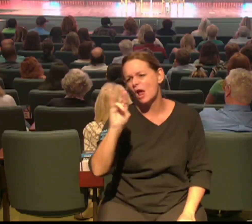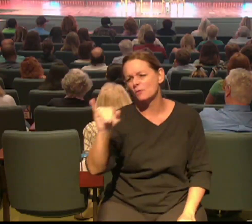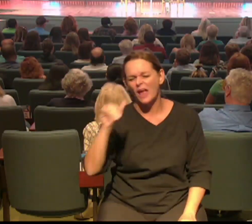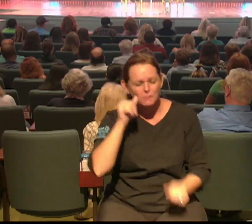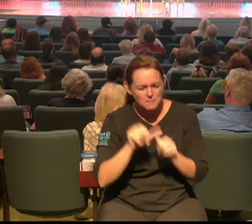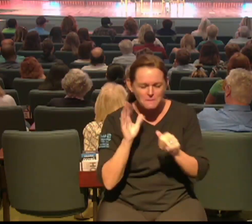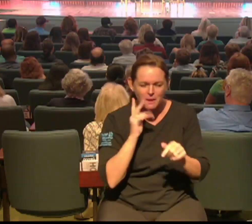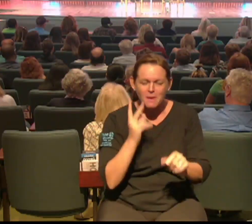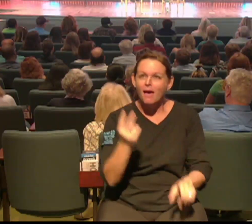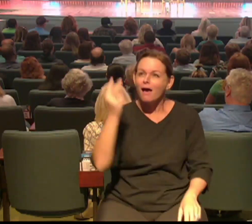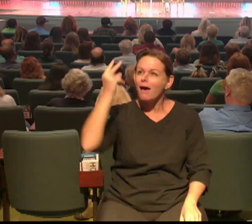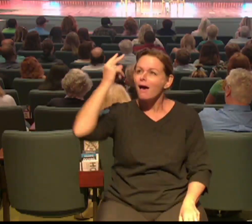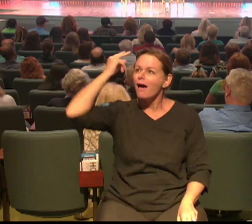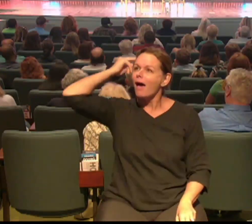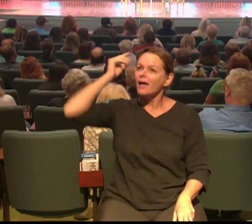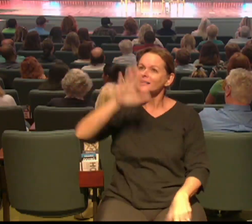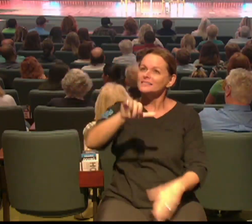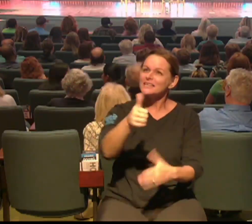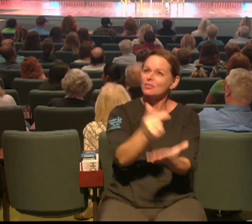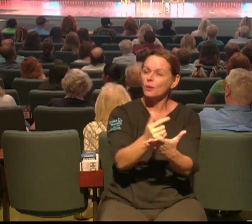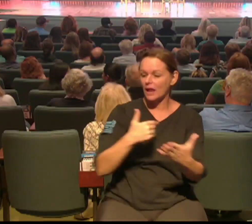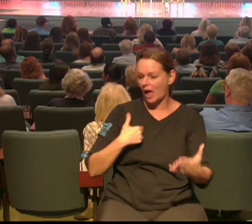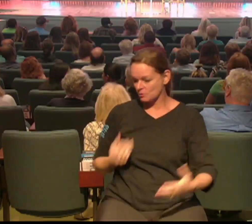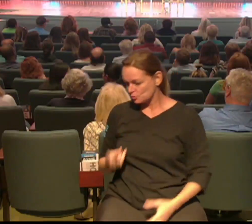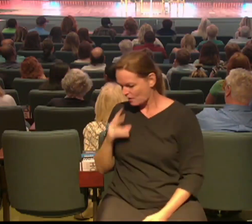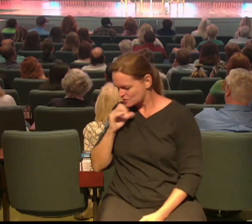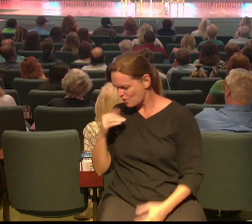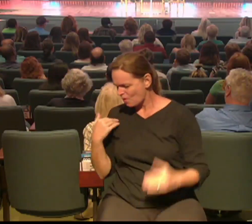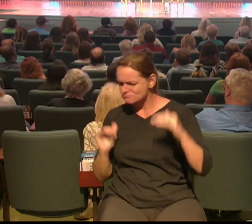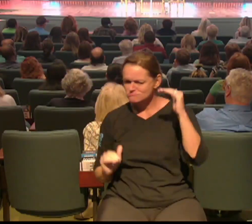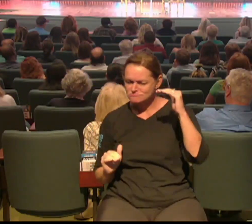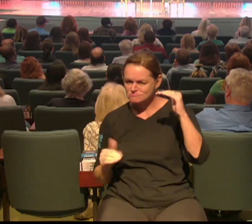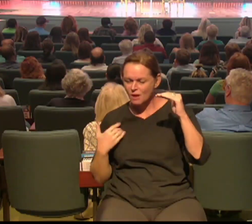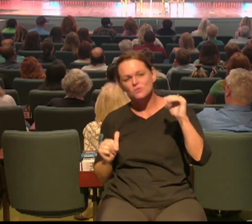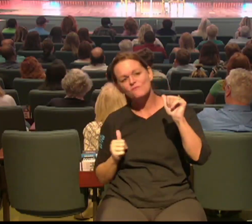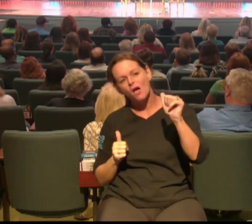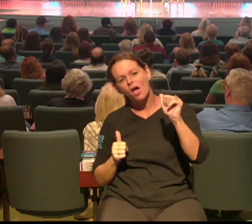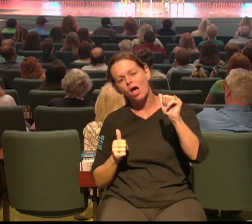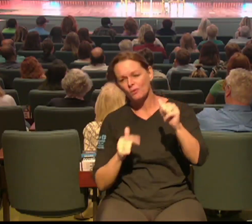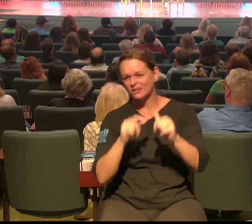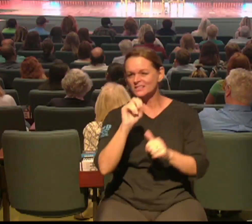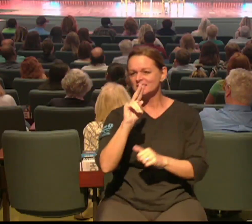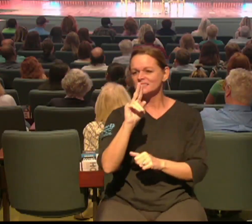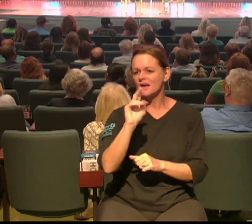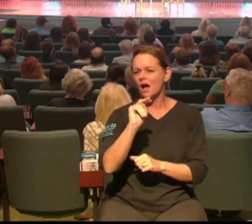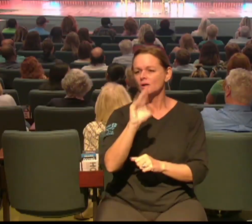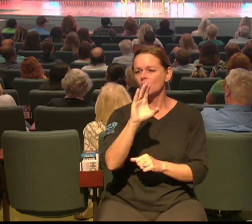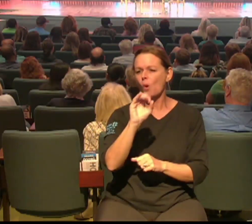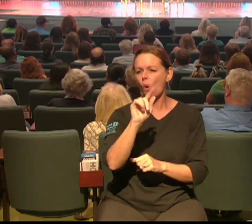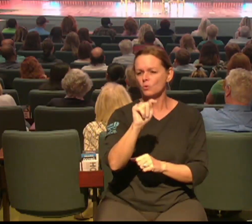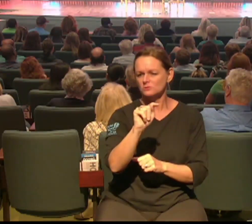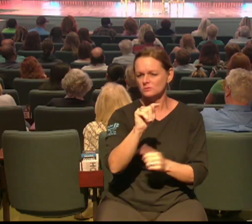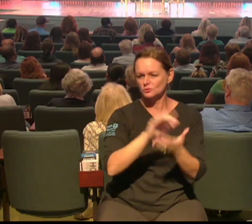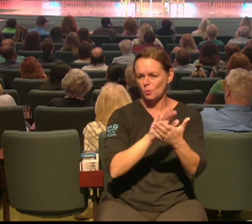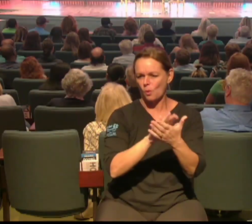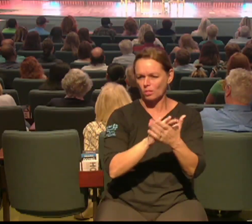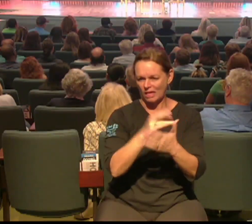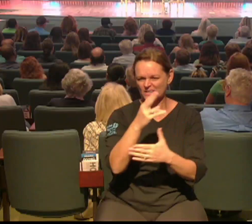at Suncoast High School and I was your 12 year old sister that was following in your path. You were a popular party girl with lots of friends and I learned quickly